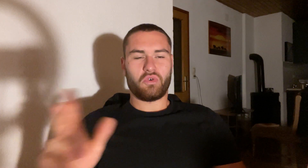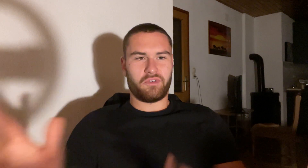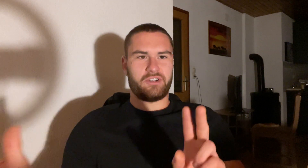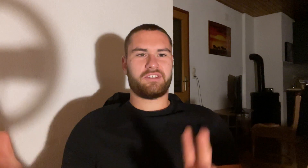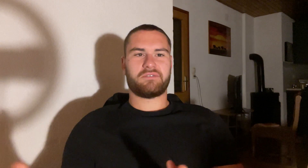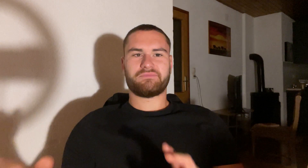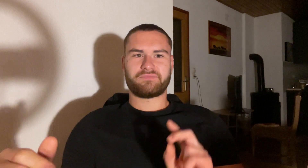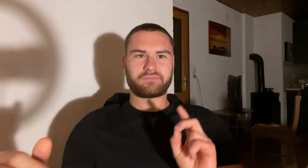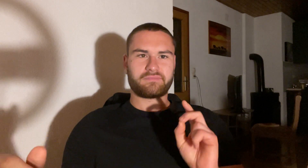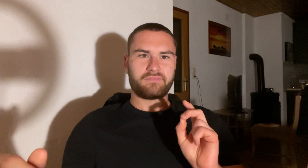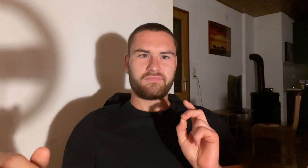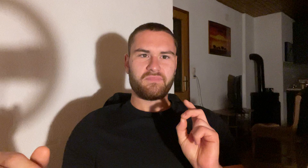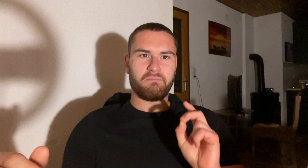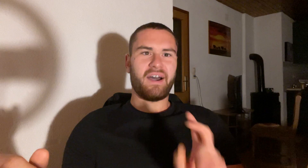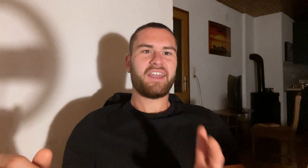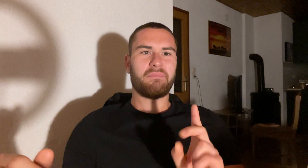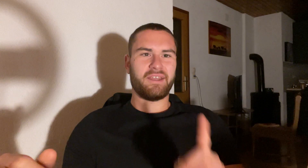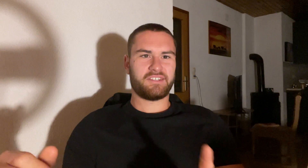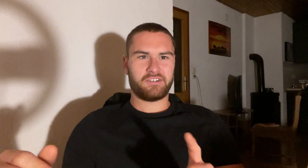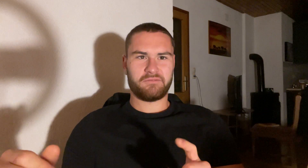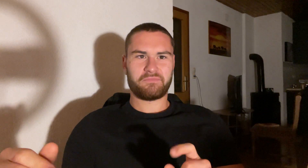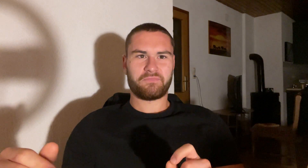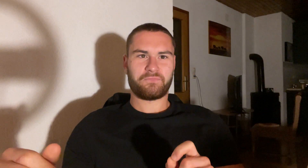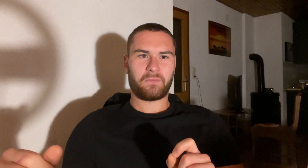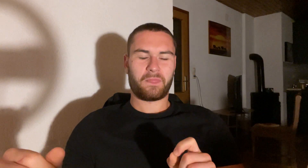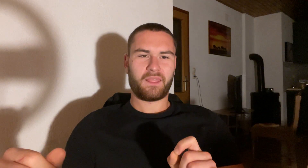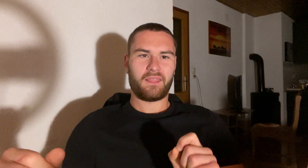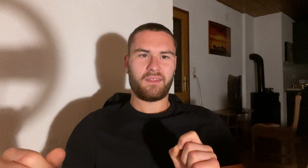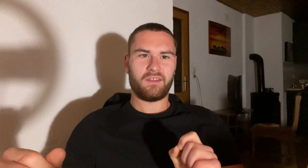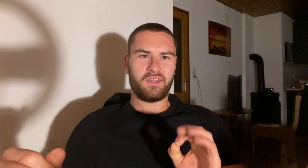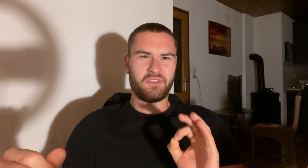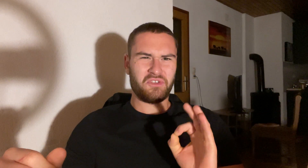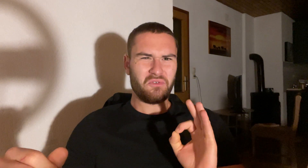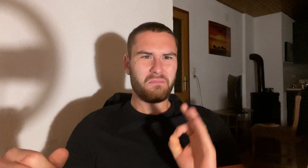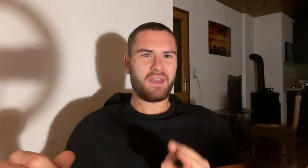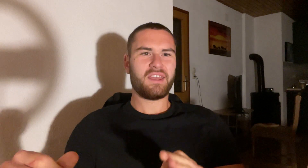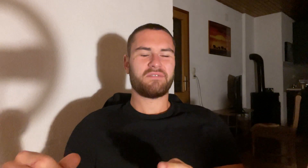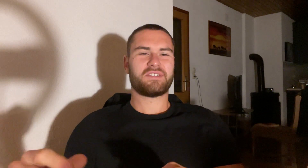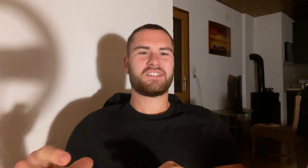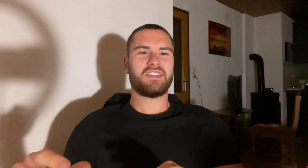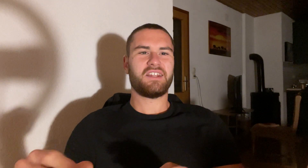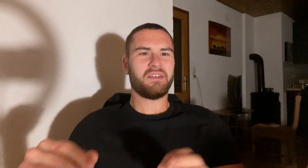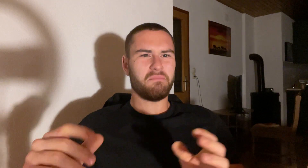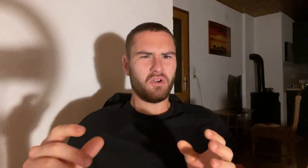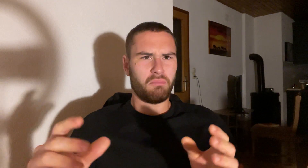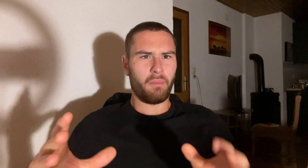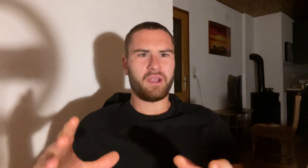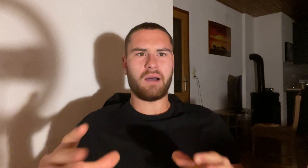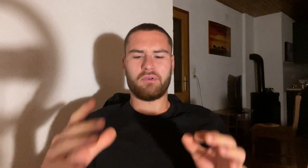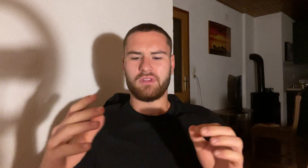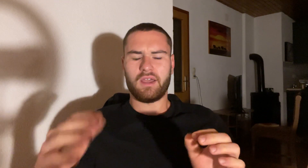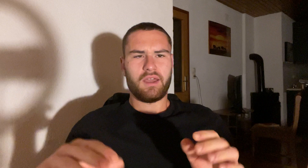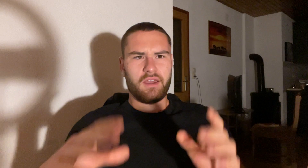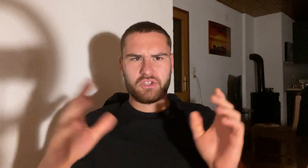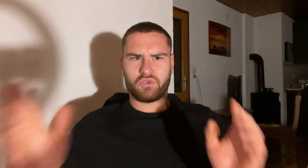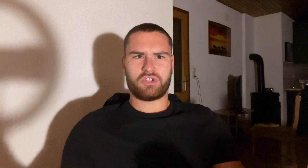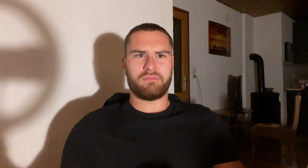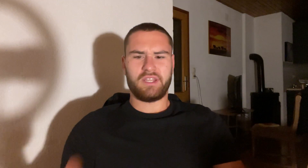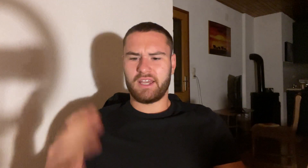Two words, Mike Mentzer. You may have seen him, you know, popping up on social media,